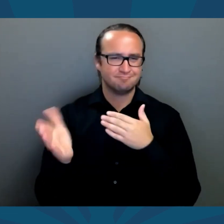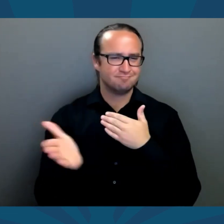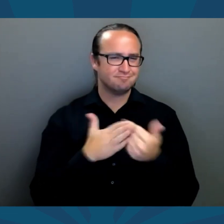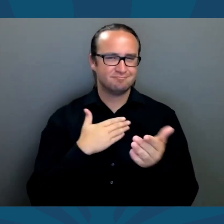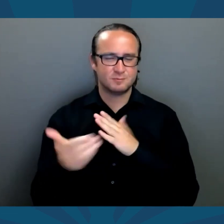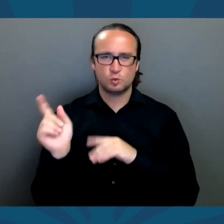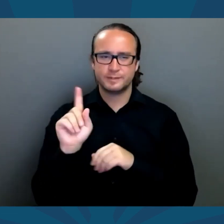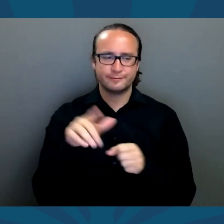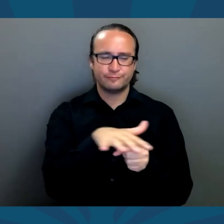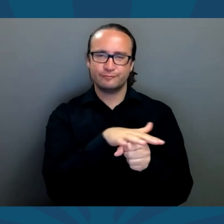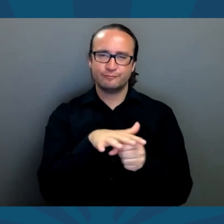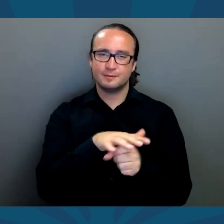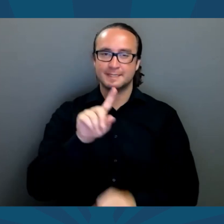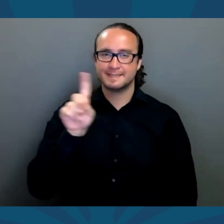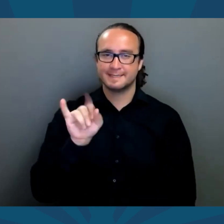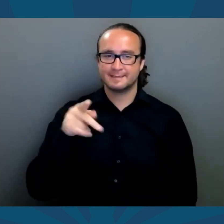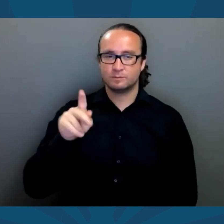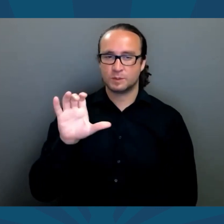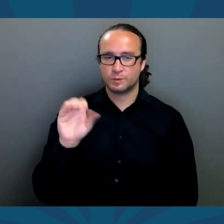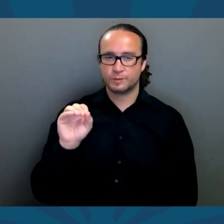regardless of zip code.